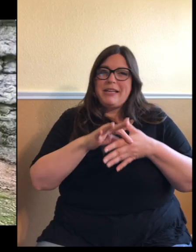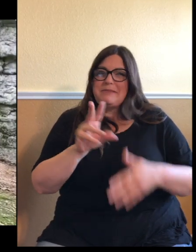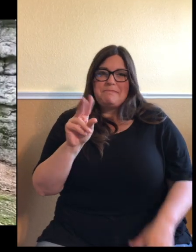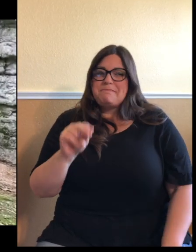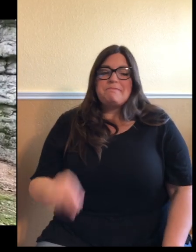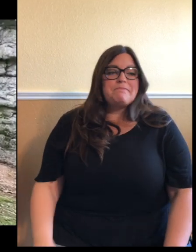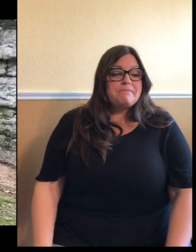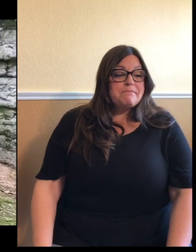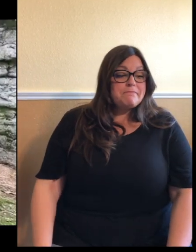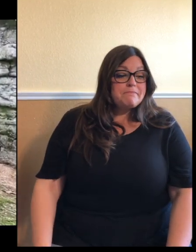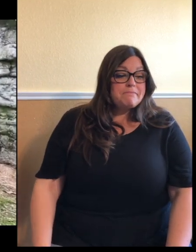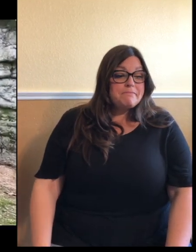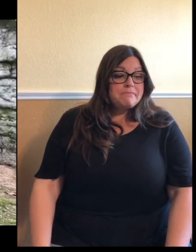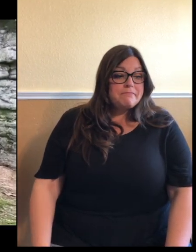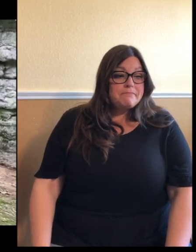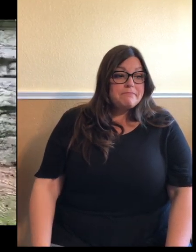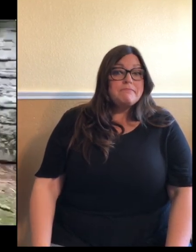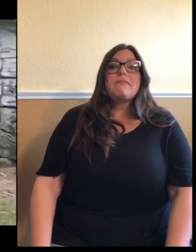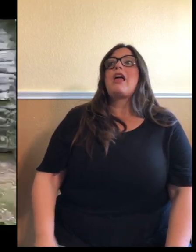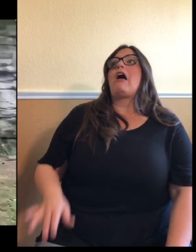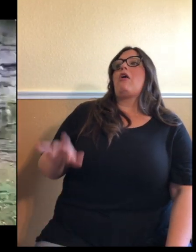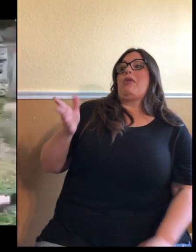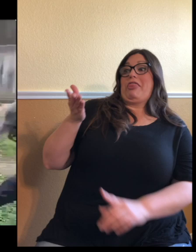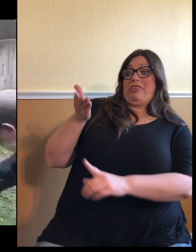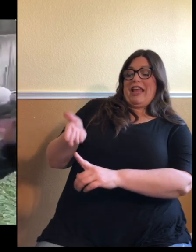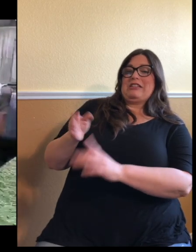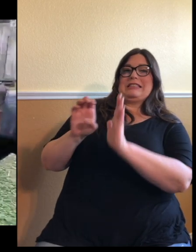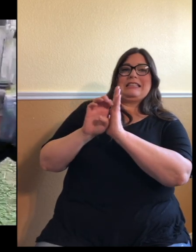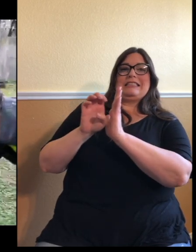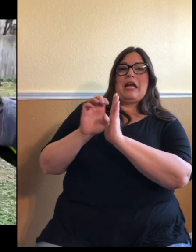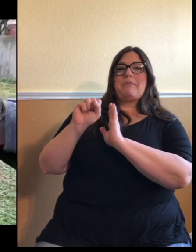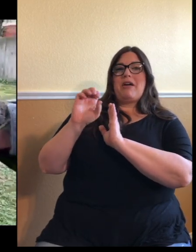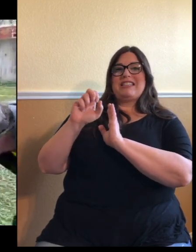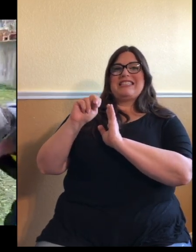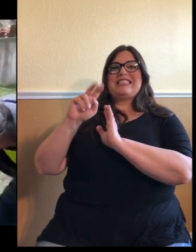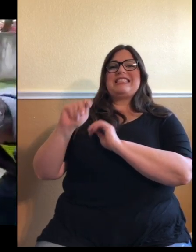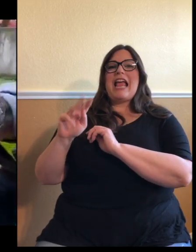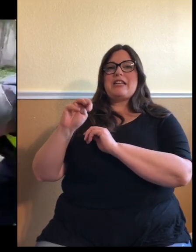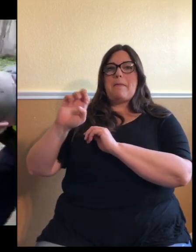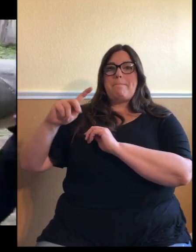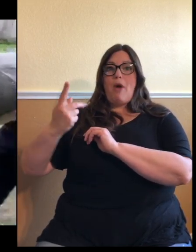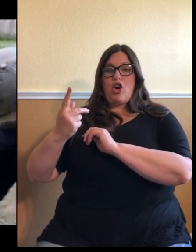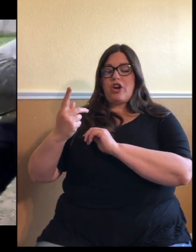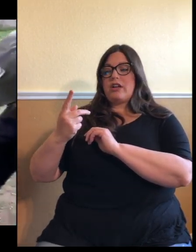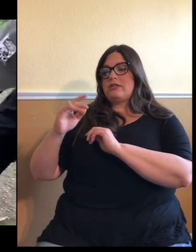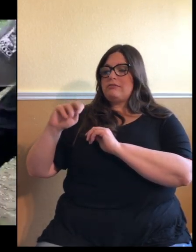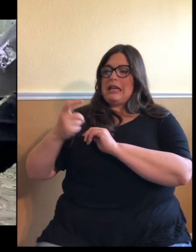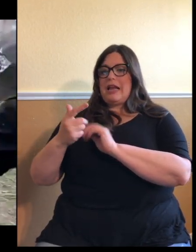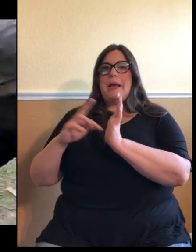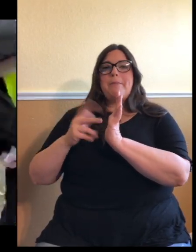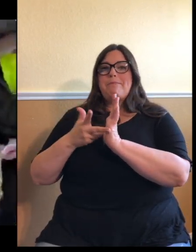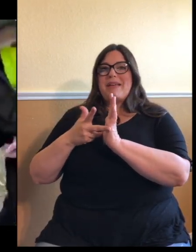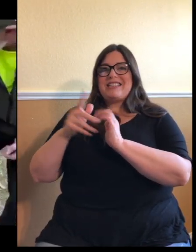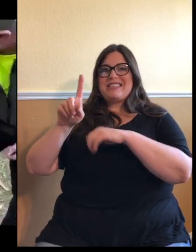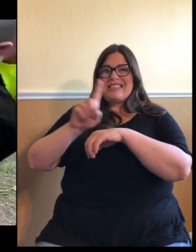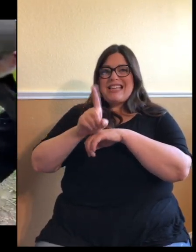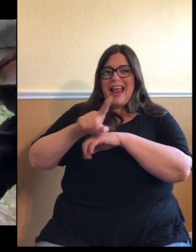He was scent marking there. He's a gland at base of his tail, and he was marking that rock. When are they most active?